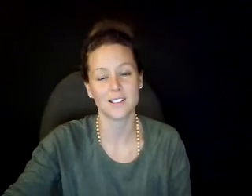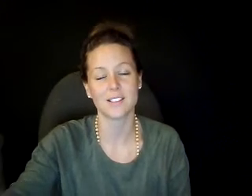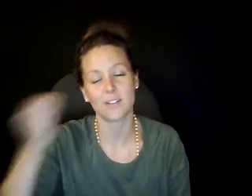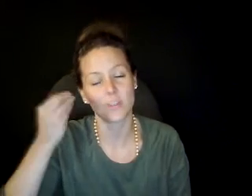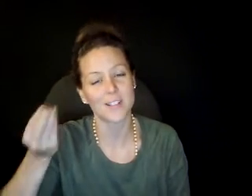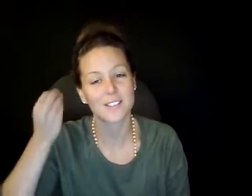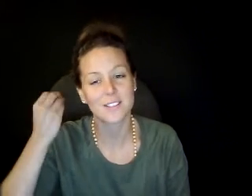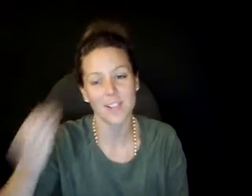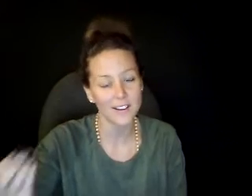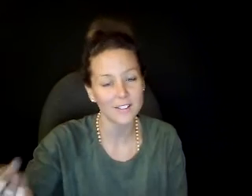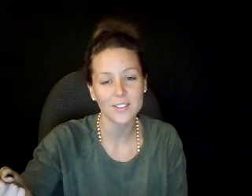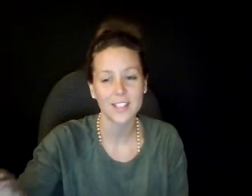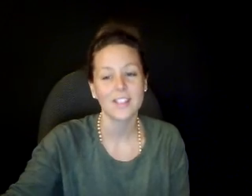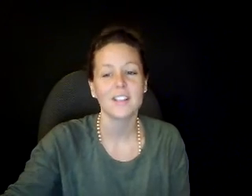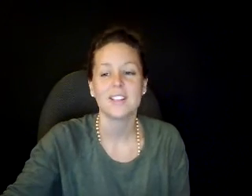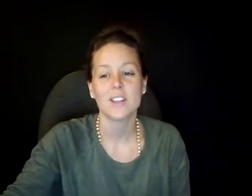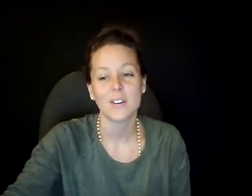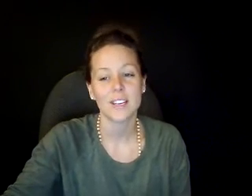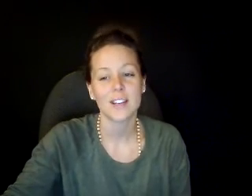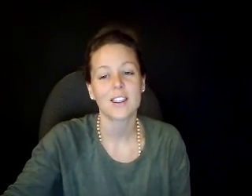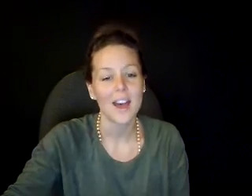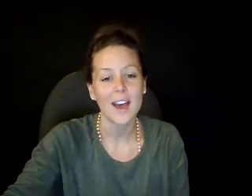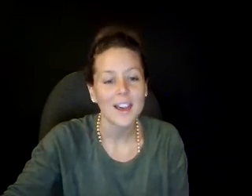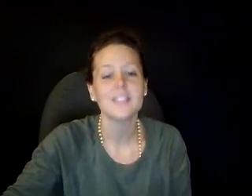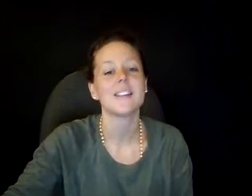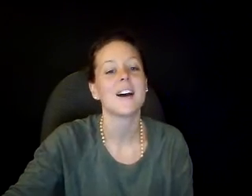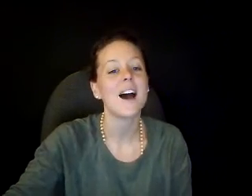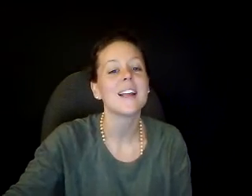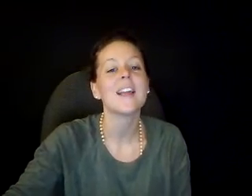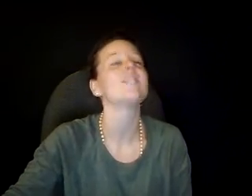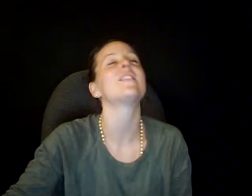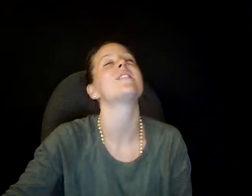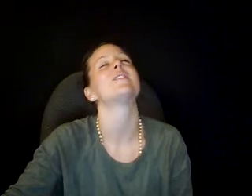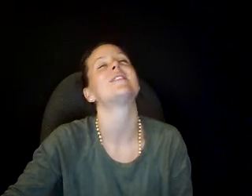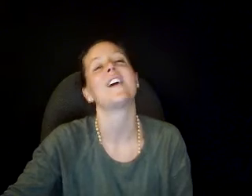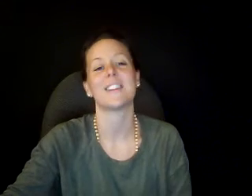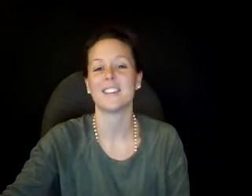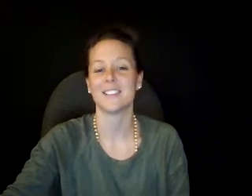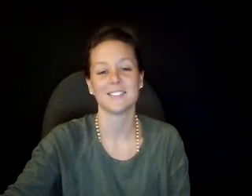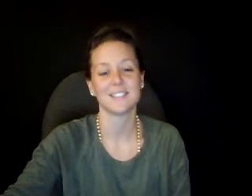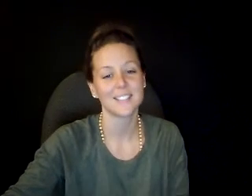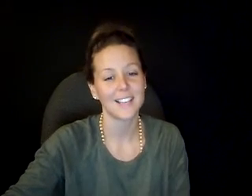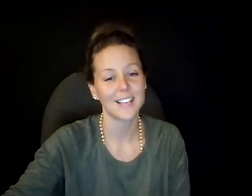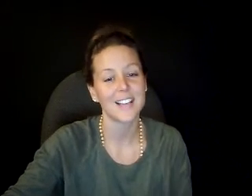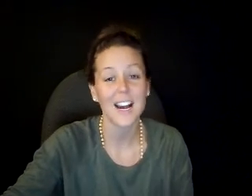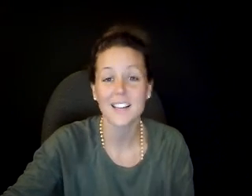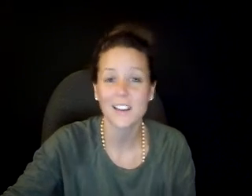of the presence of love, knowing that I love you, Father, and I love